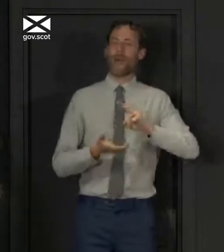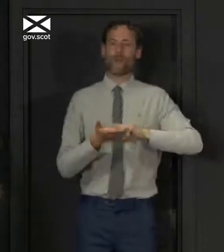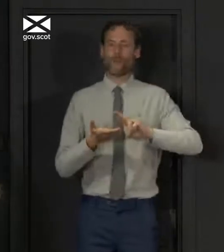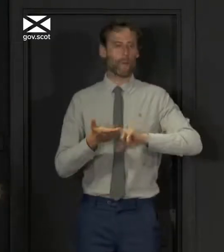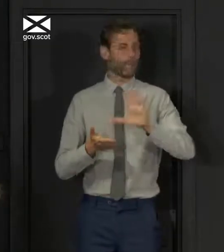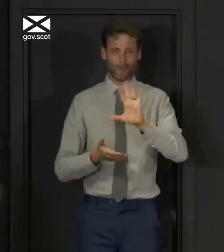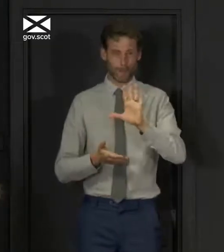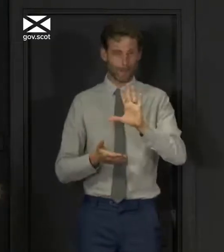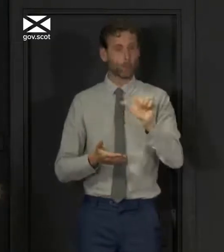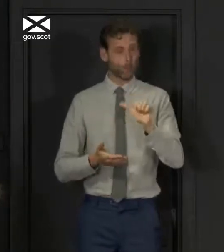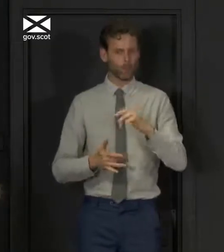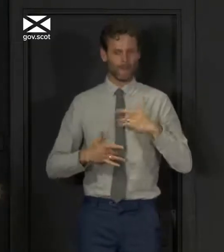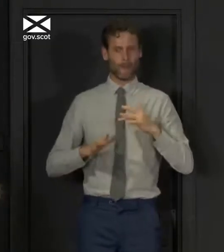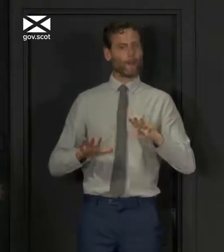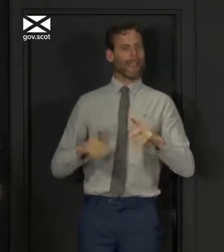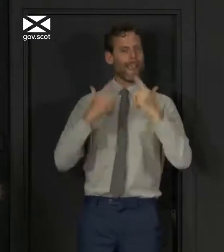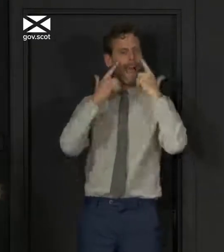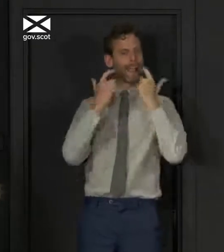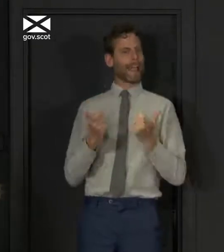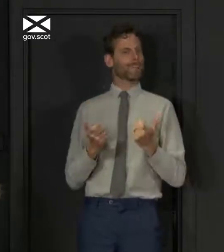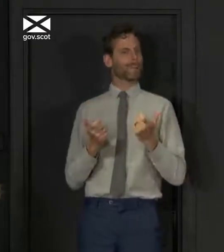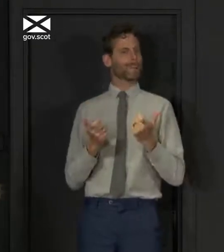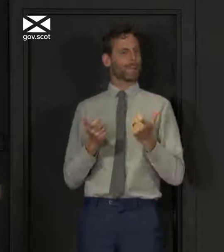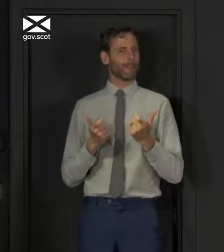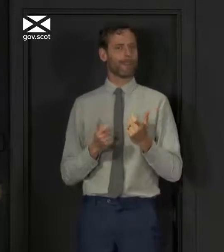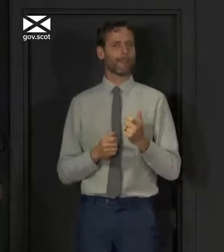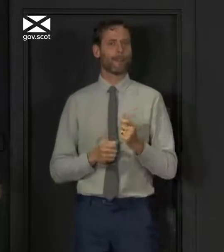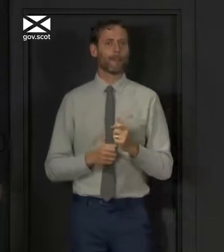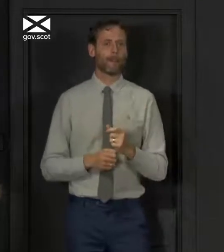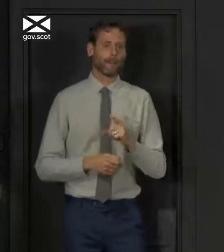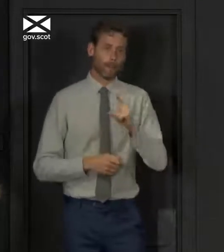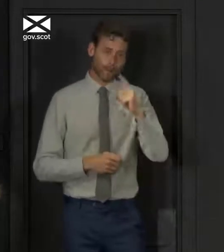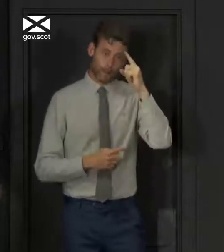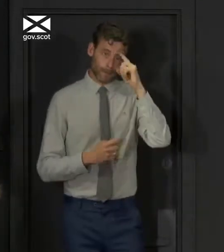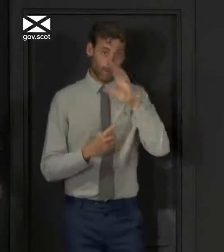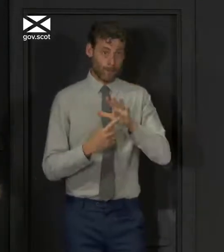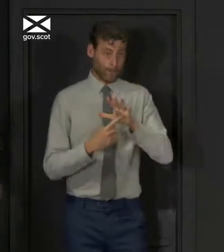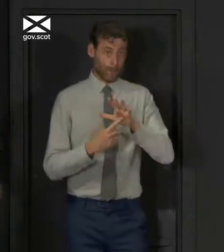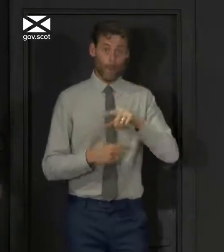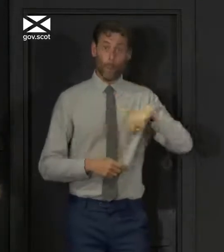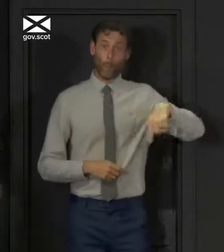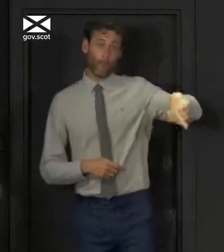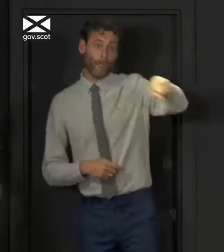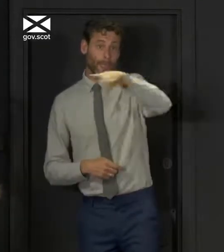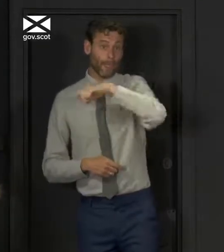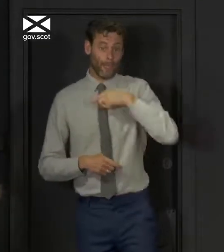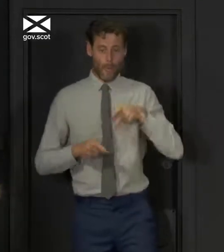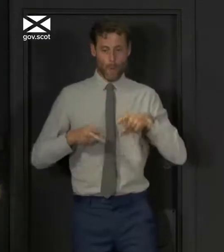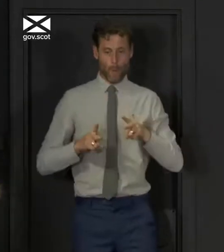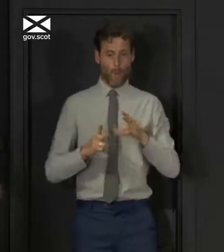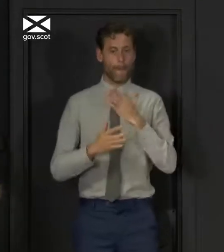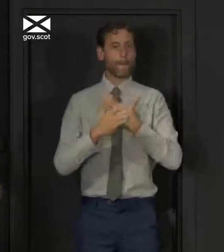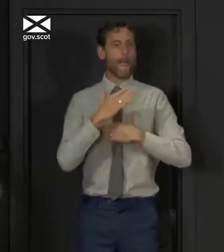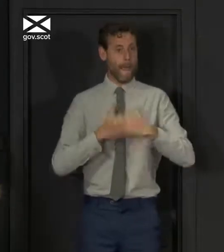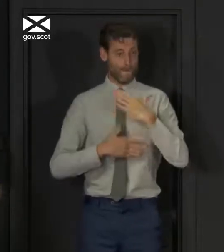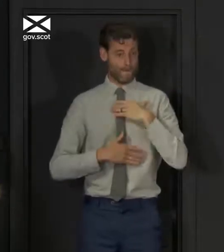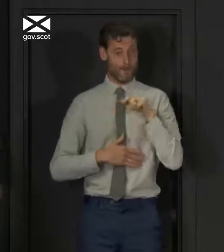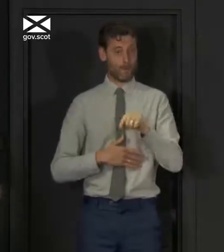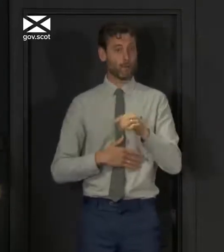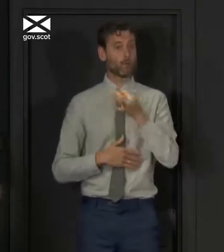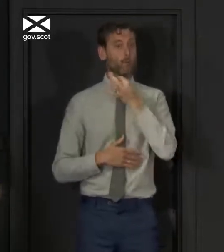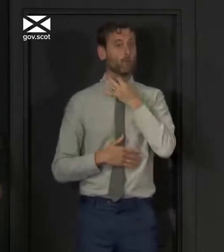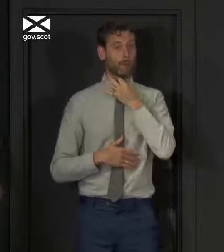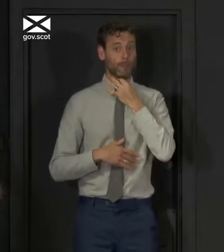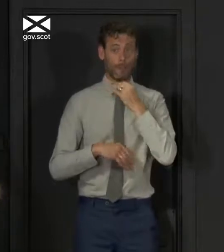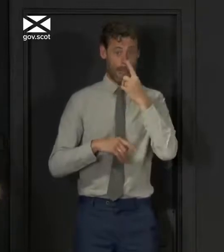Above all, remember that each individual decision we will take will affect the safety and the well-being